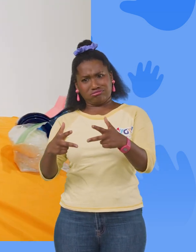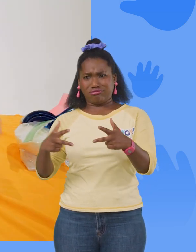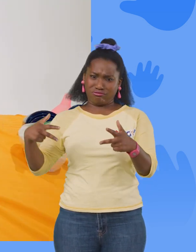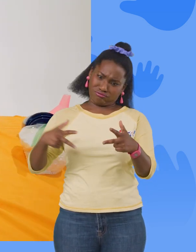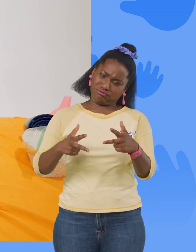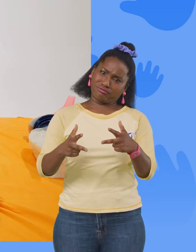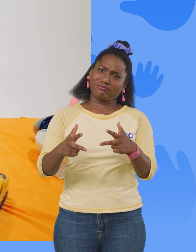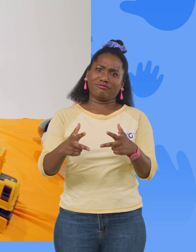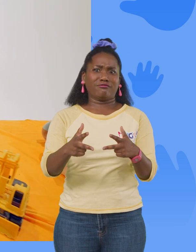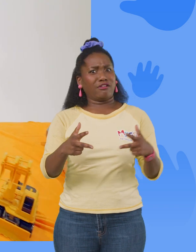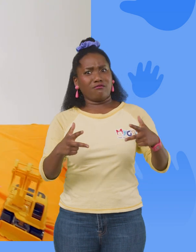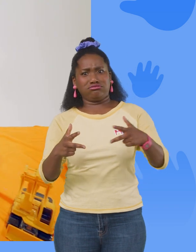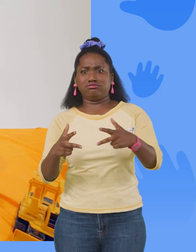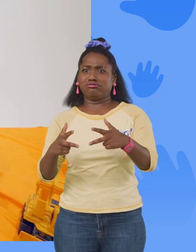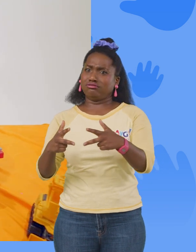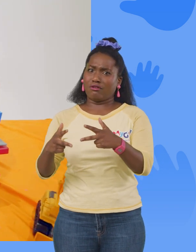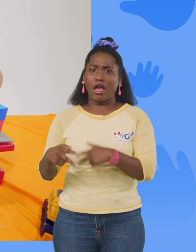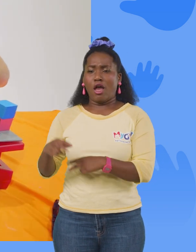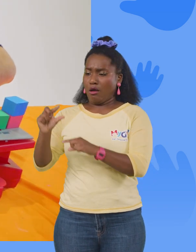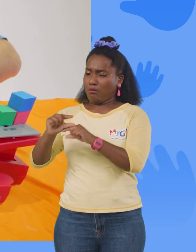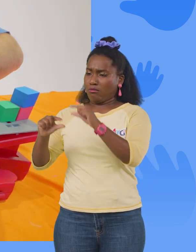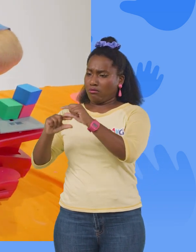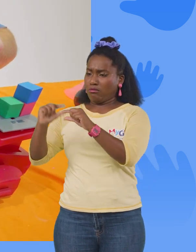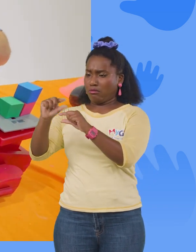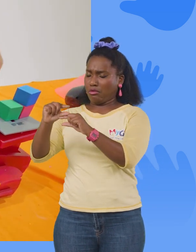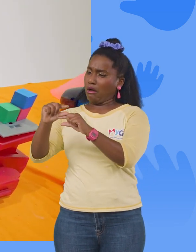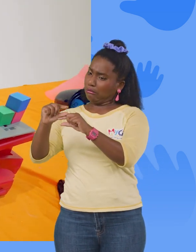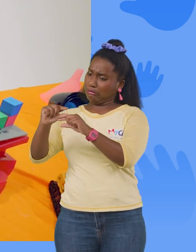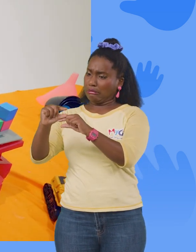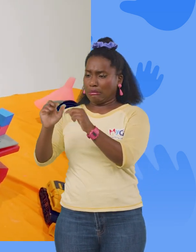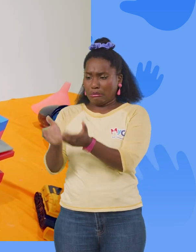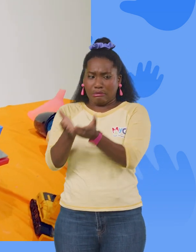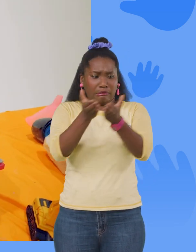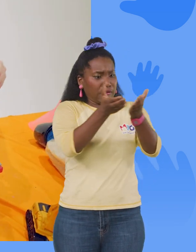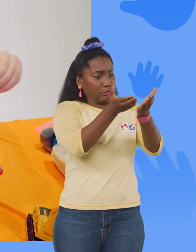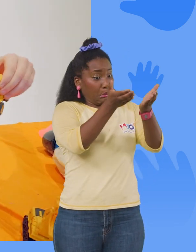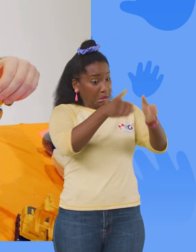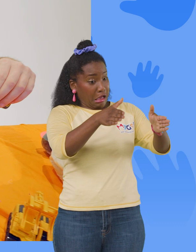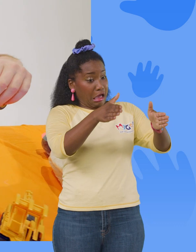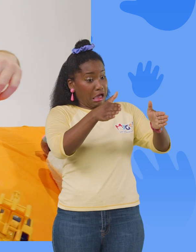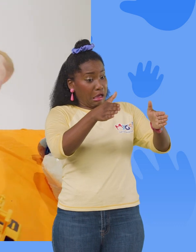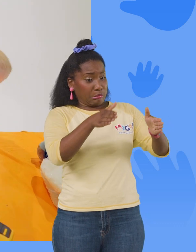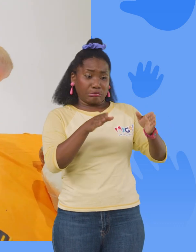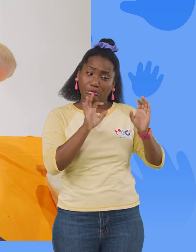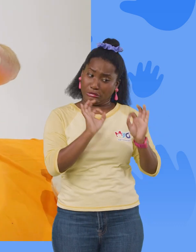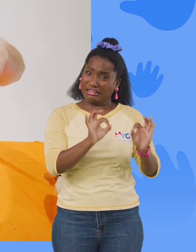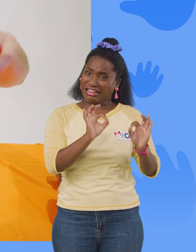All right, good in the blocks. Here we go. Go to the other side. Dump them out. There we go.